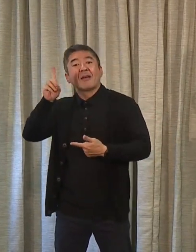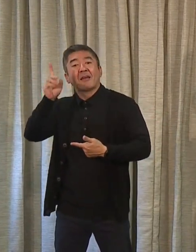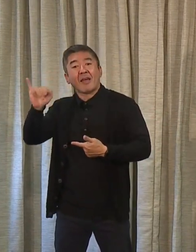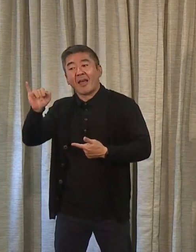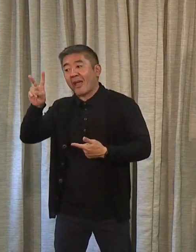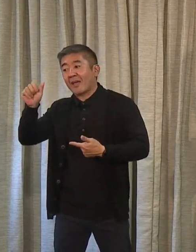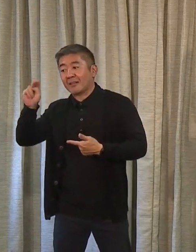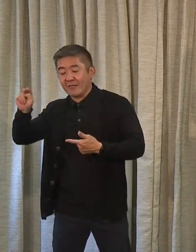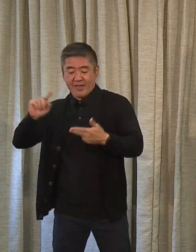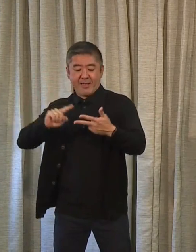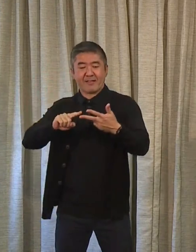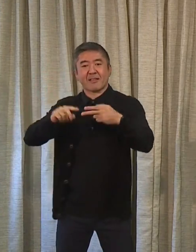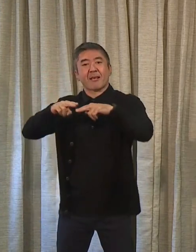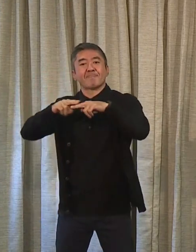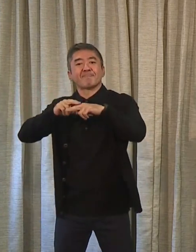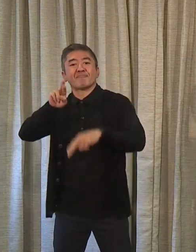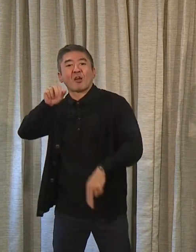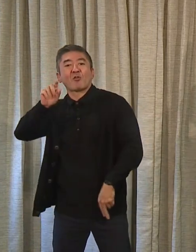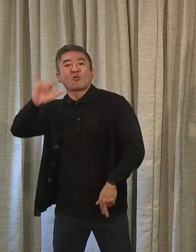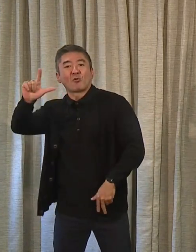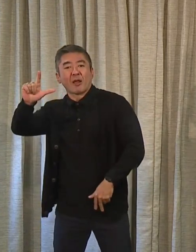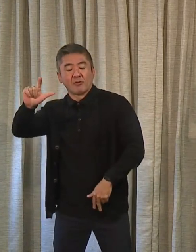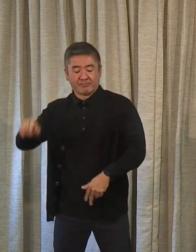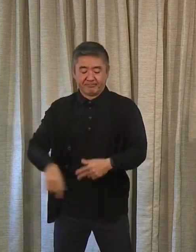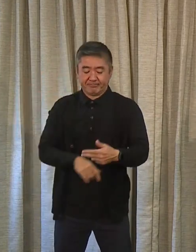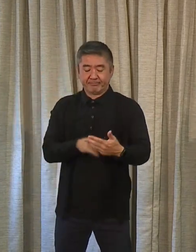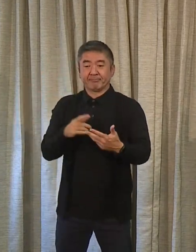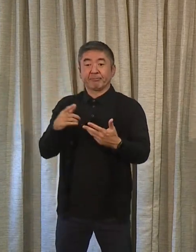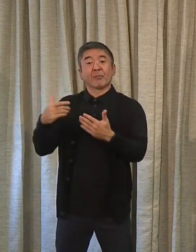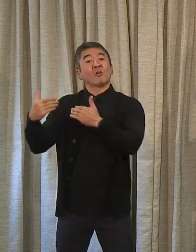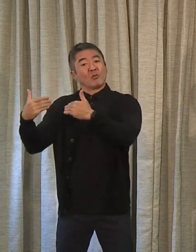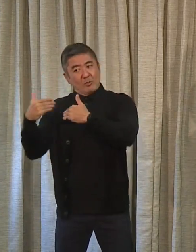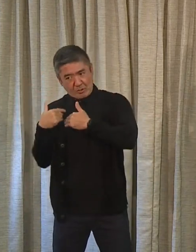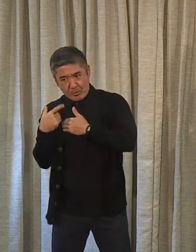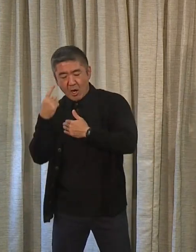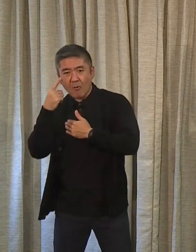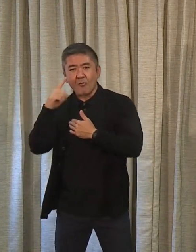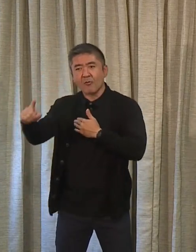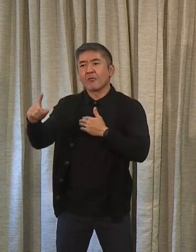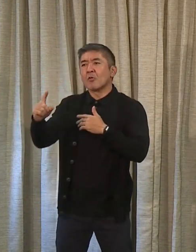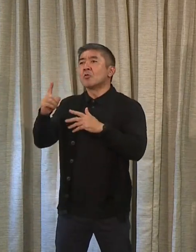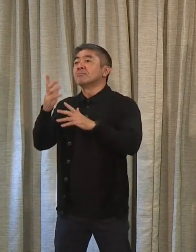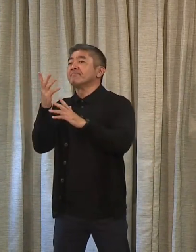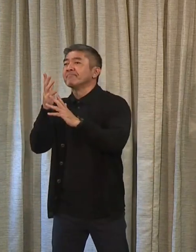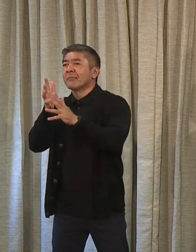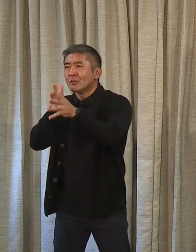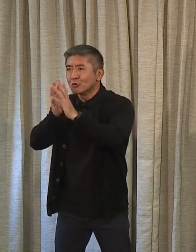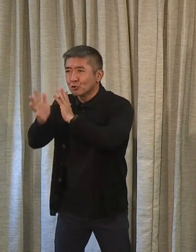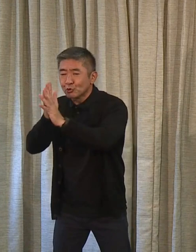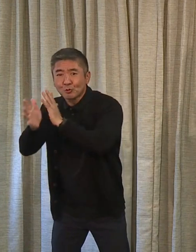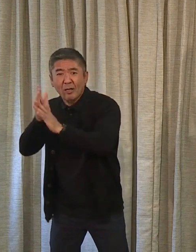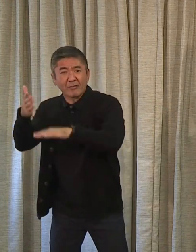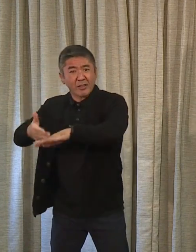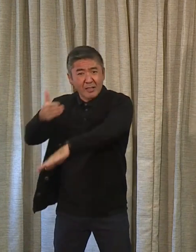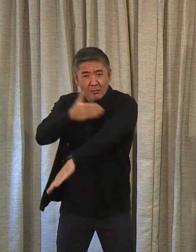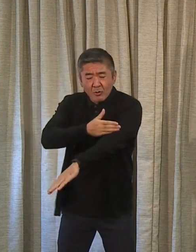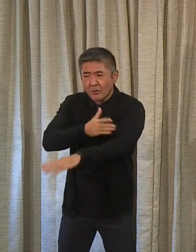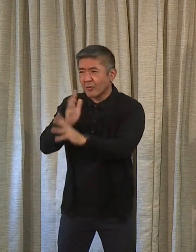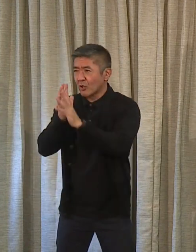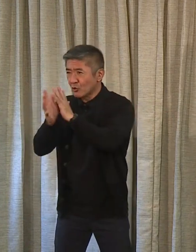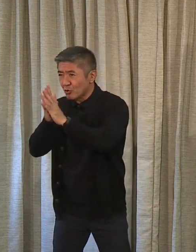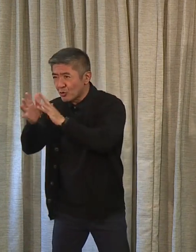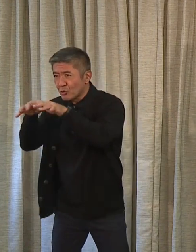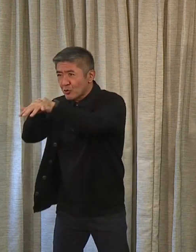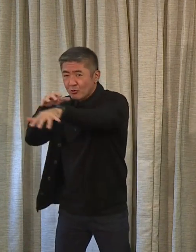and our rail system. We're also responsible for planning some traffic improvements in terms of traffic engineering